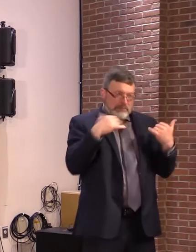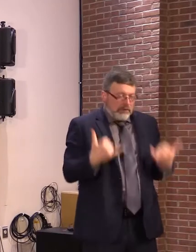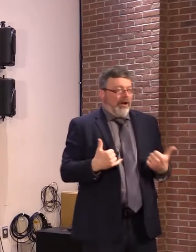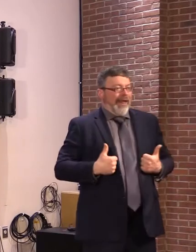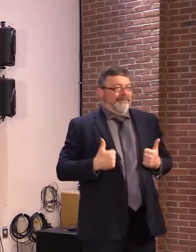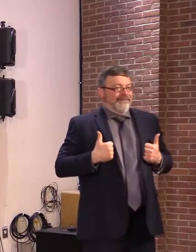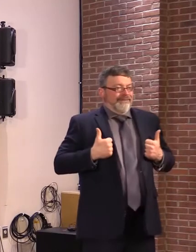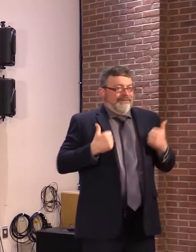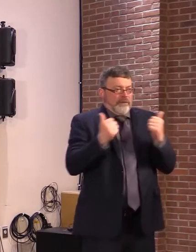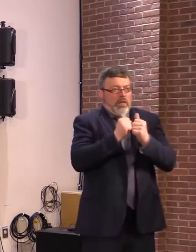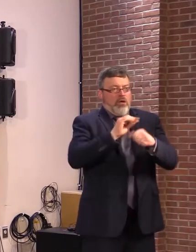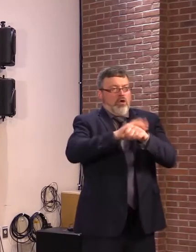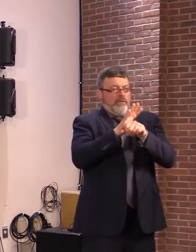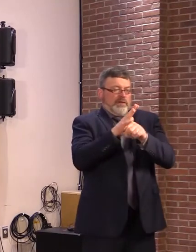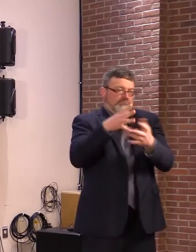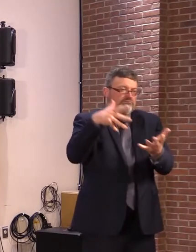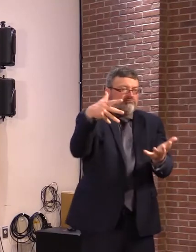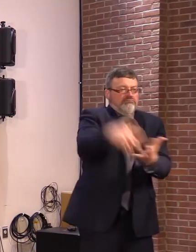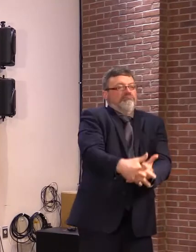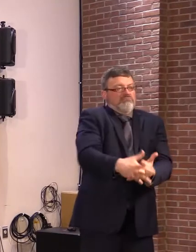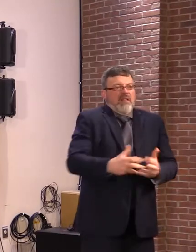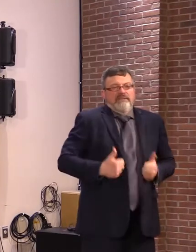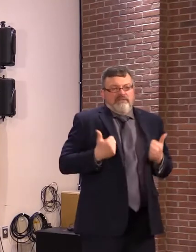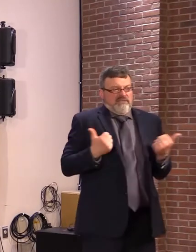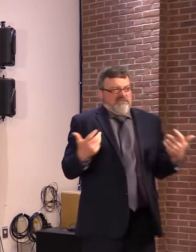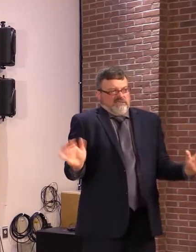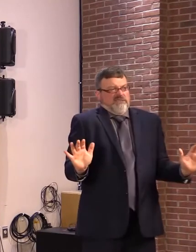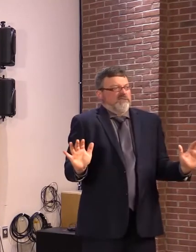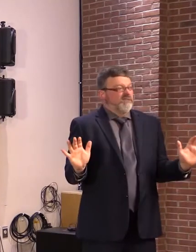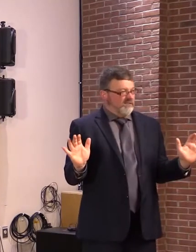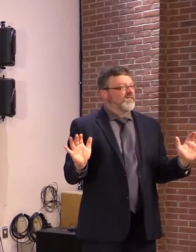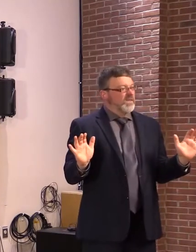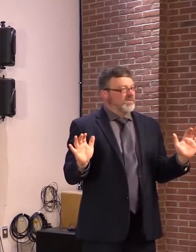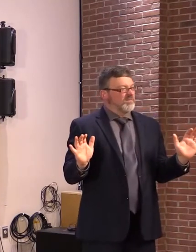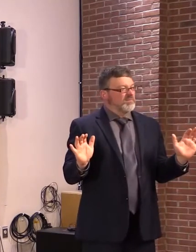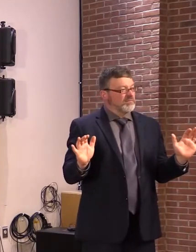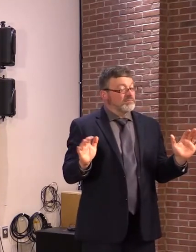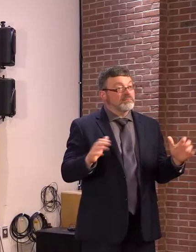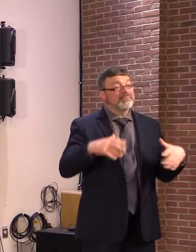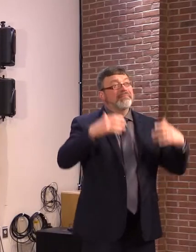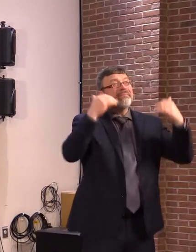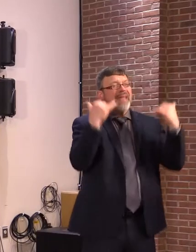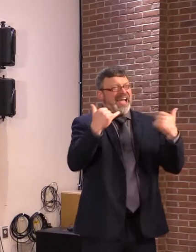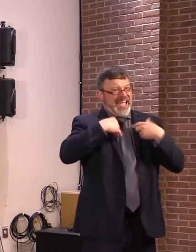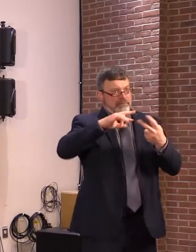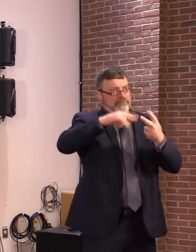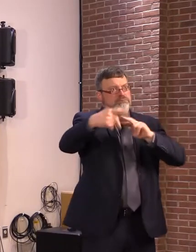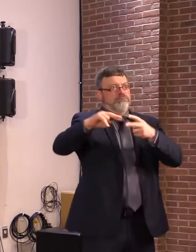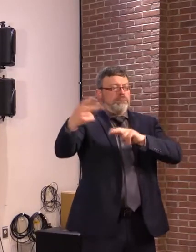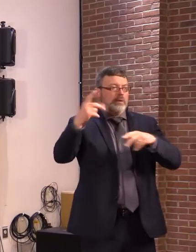another version of the Omicron variant with even more numbers attached to its name, the